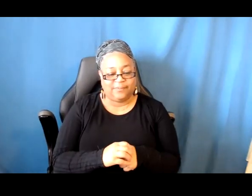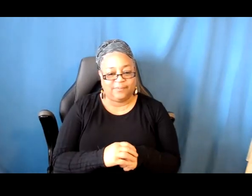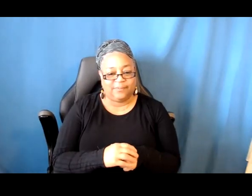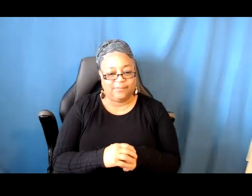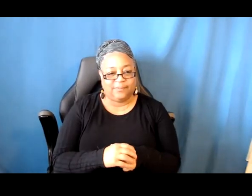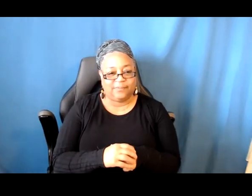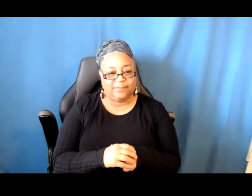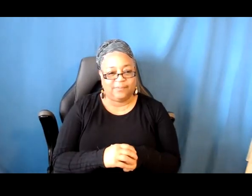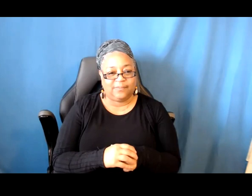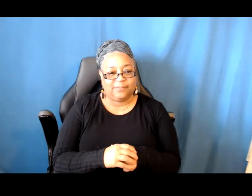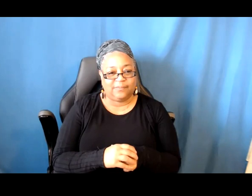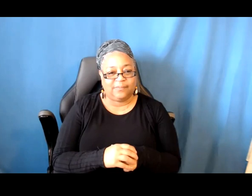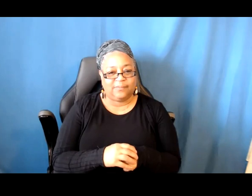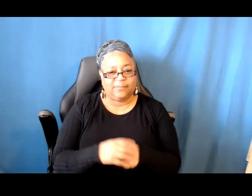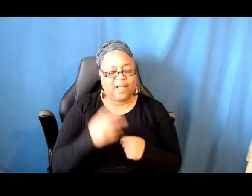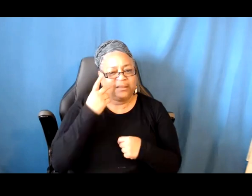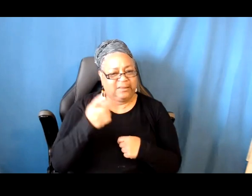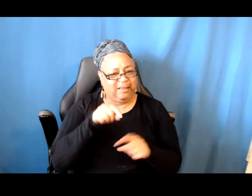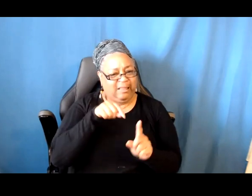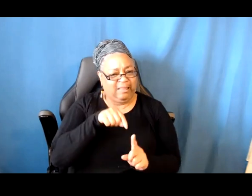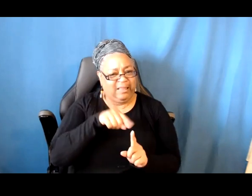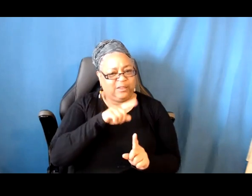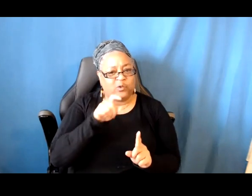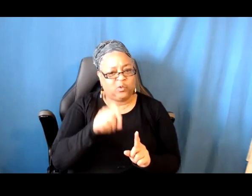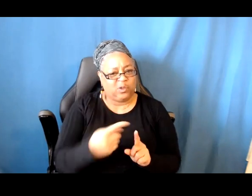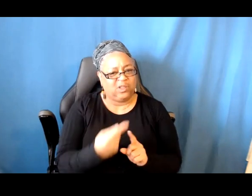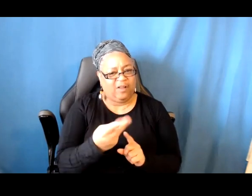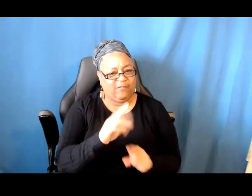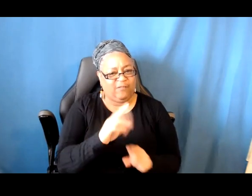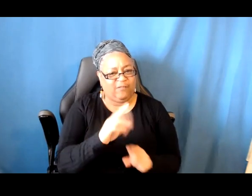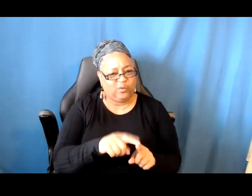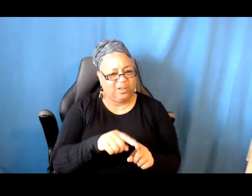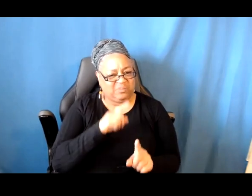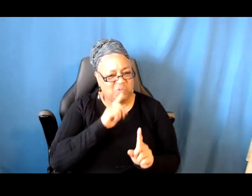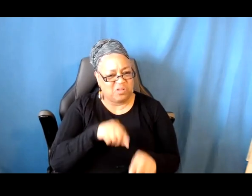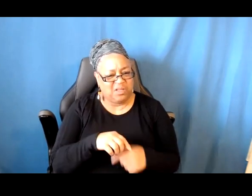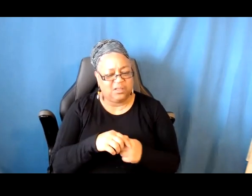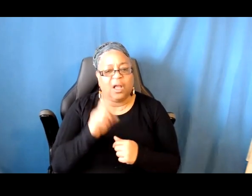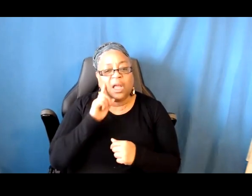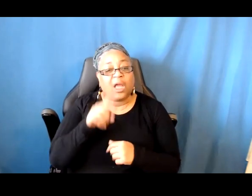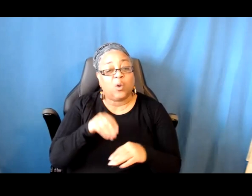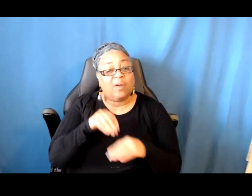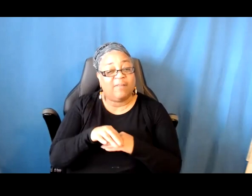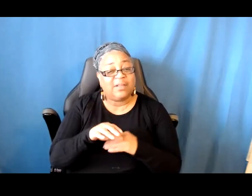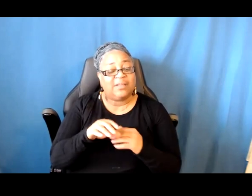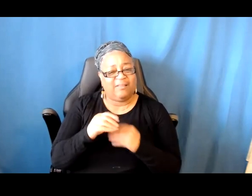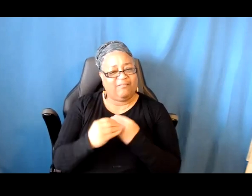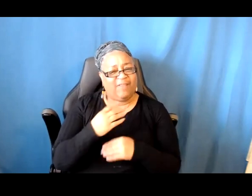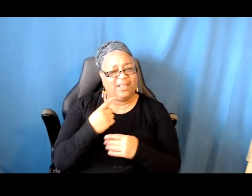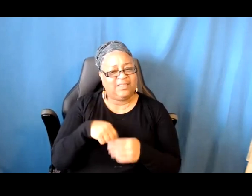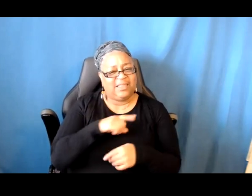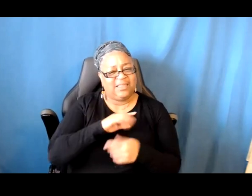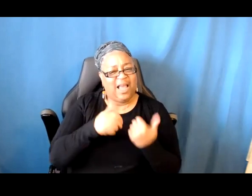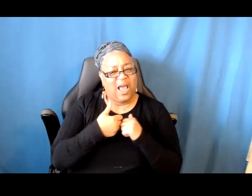So I've seen this question a couple of times. So maybe I'll speak to it. Can we advise on how to select between emerging and mid-career artists? How are we defining